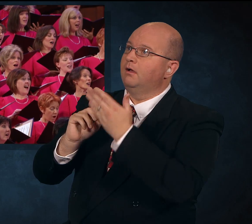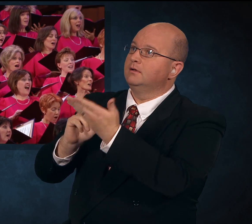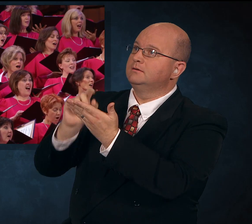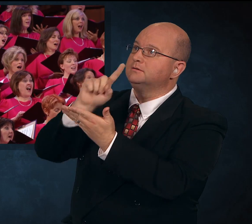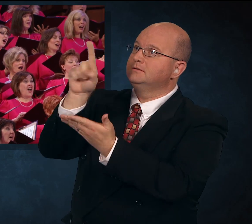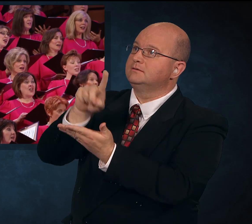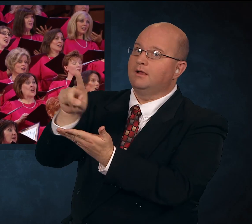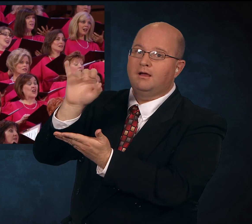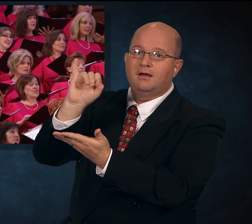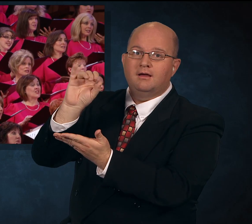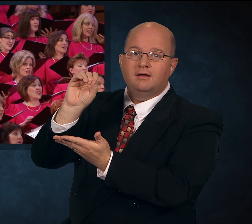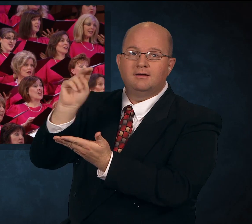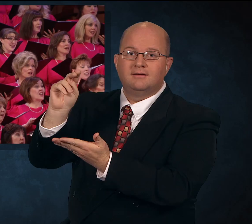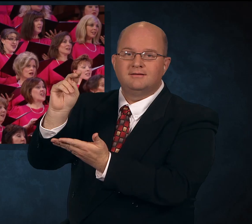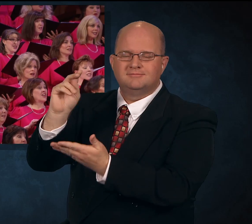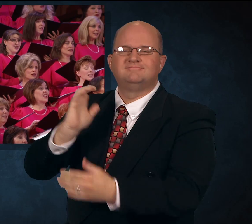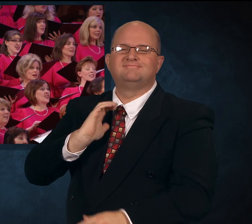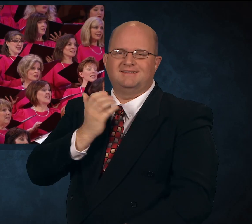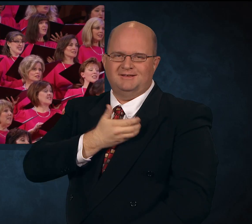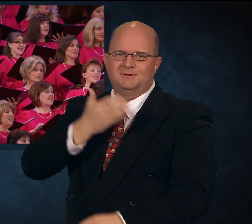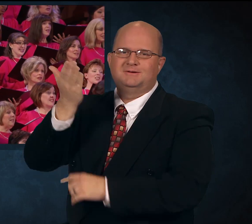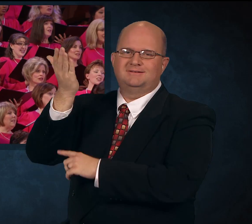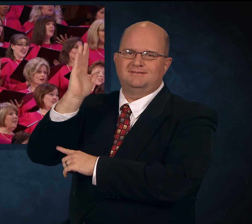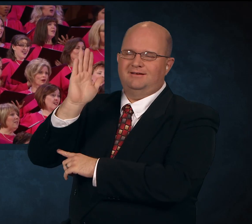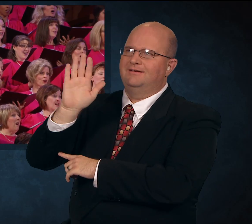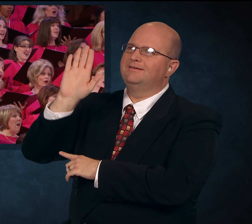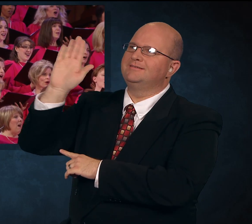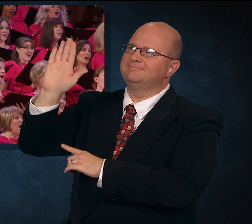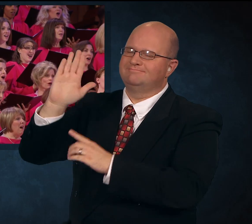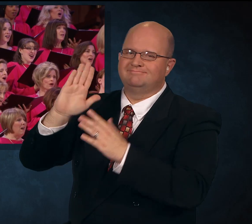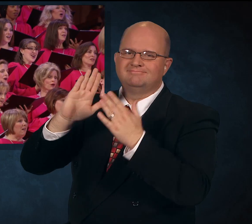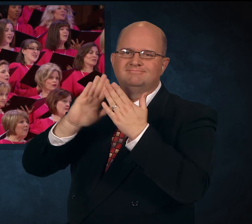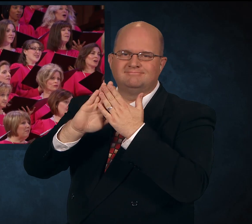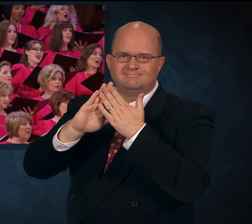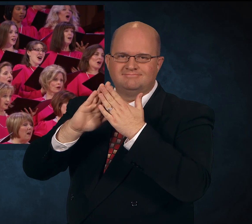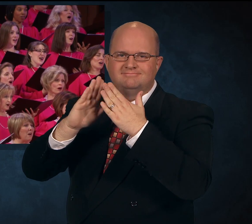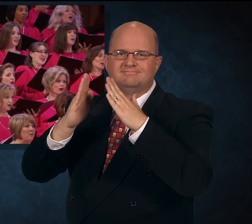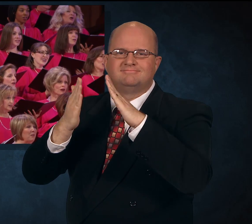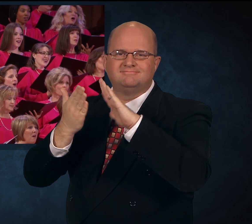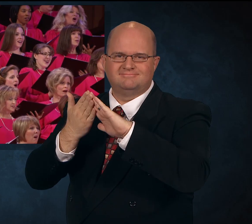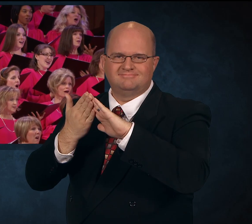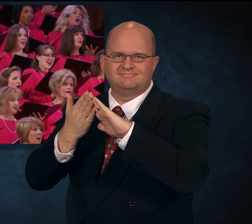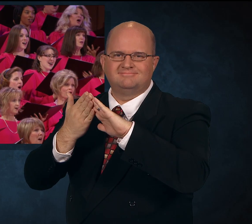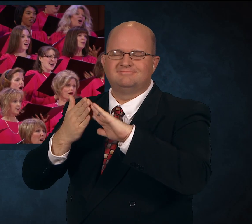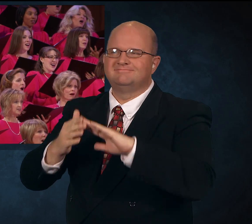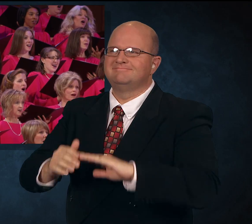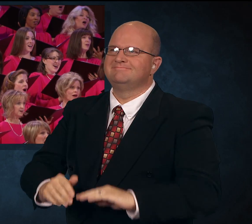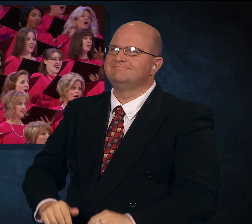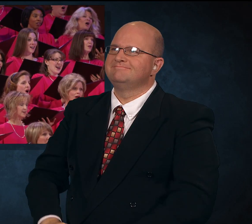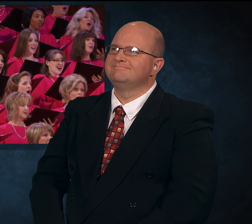Sion city of God.